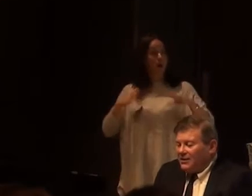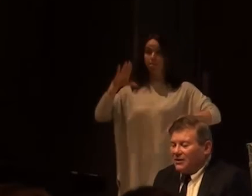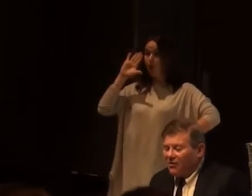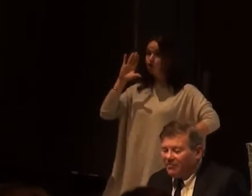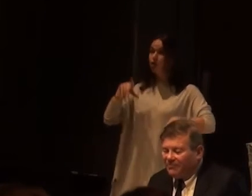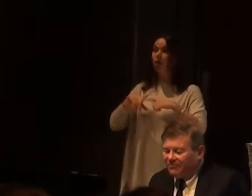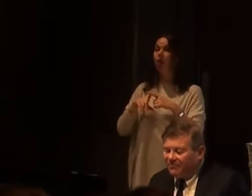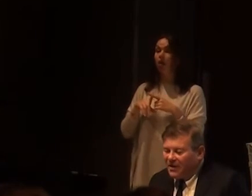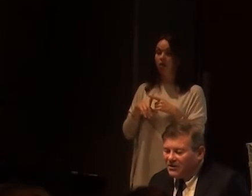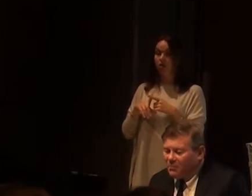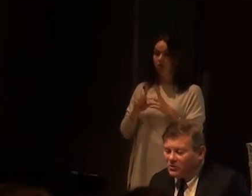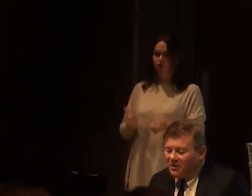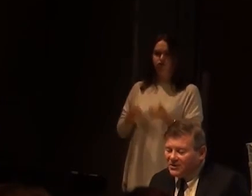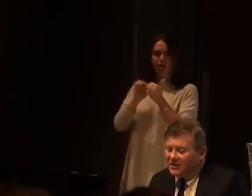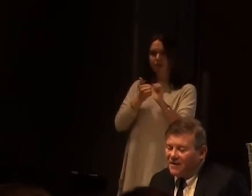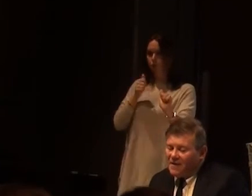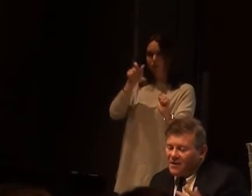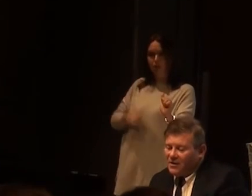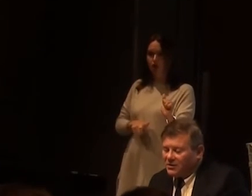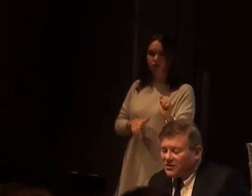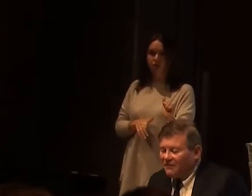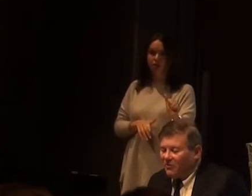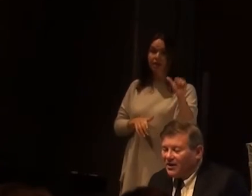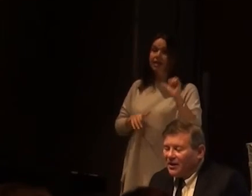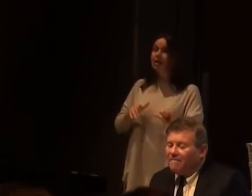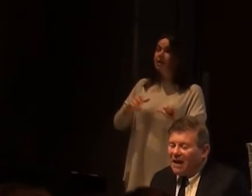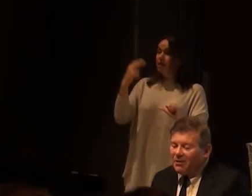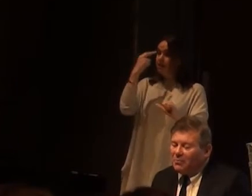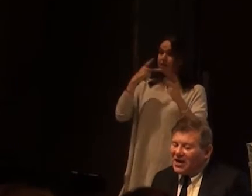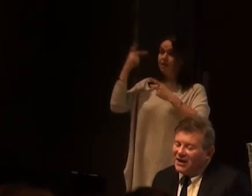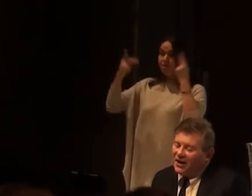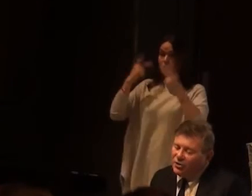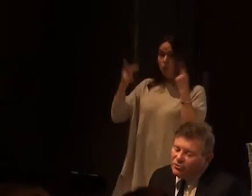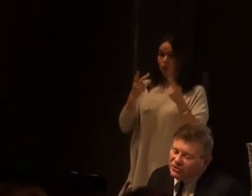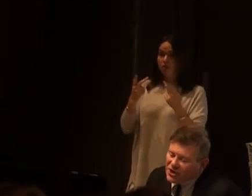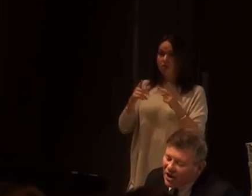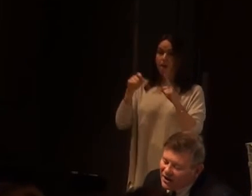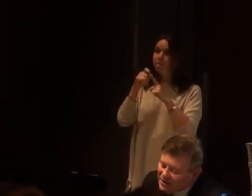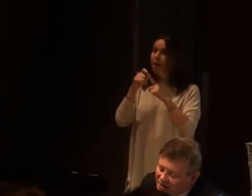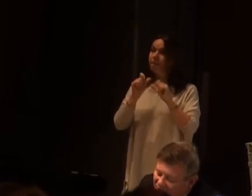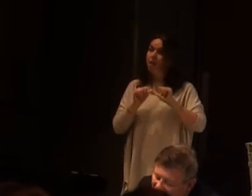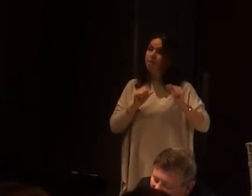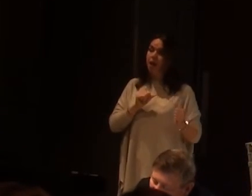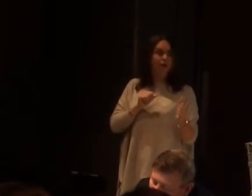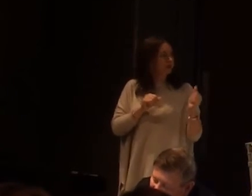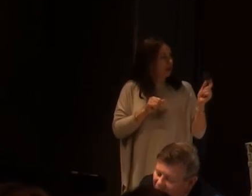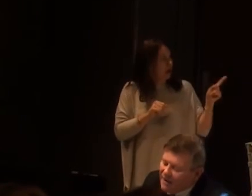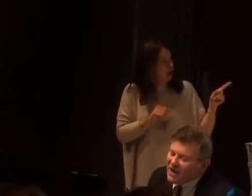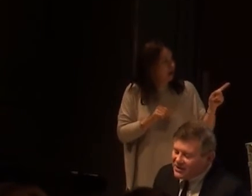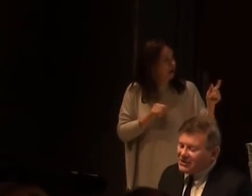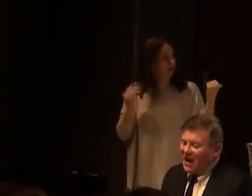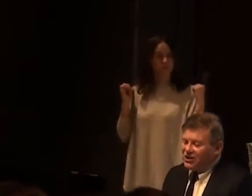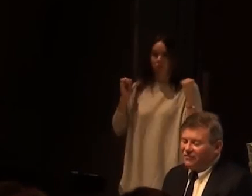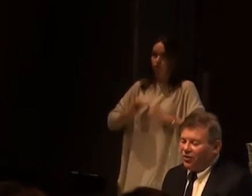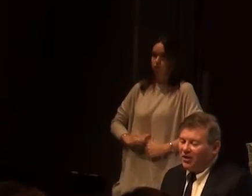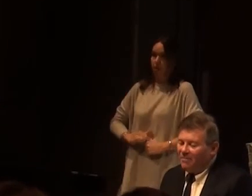and a great sports person. Stevie Wonder. Pablo Bernada, who starred in an